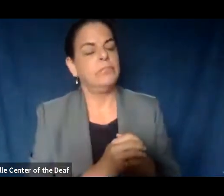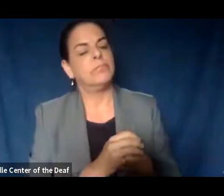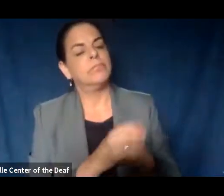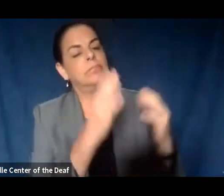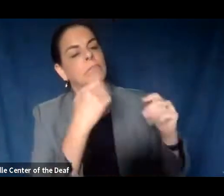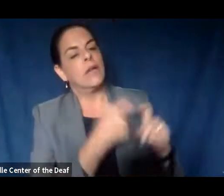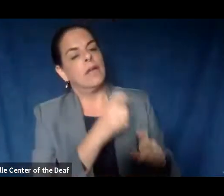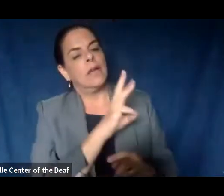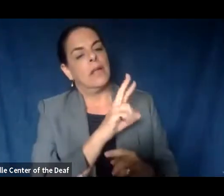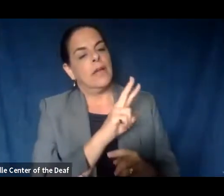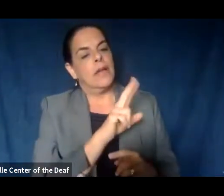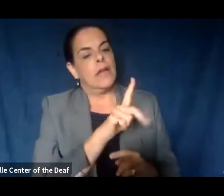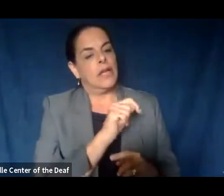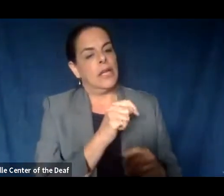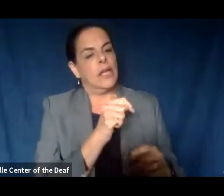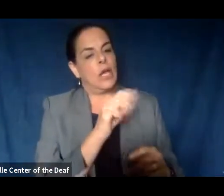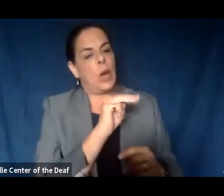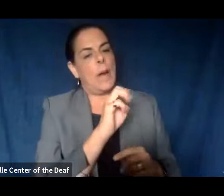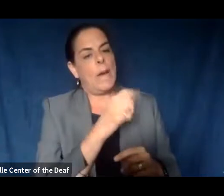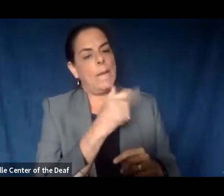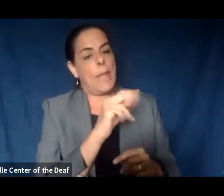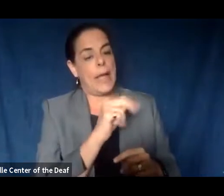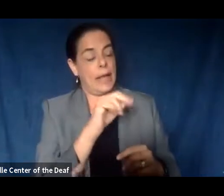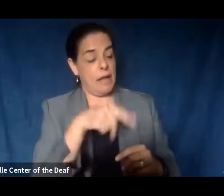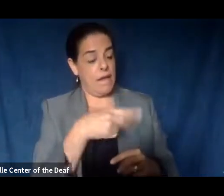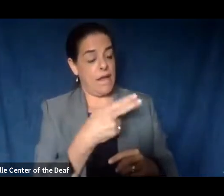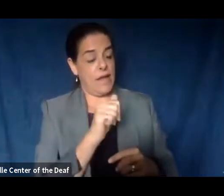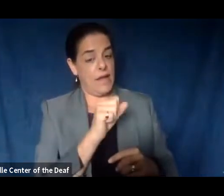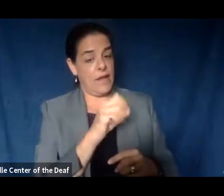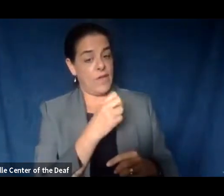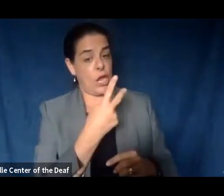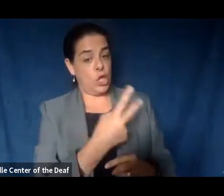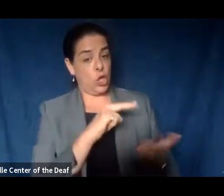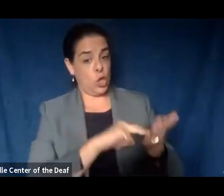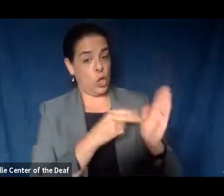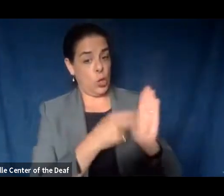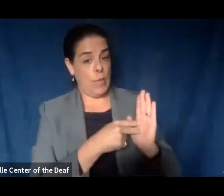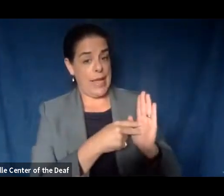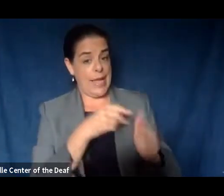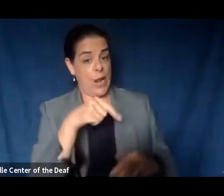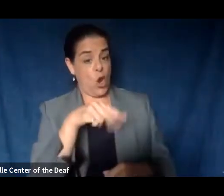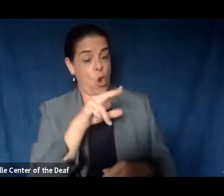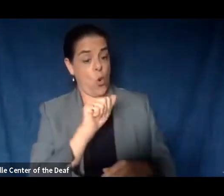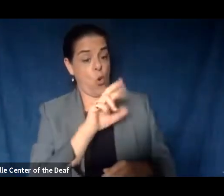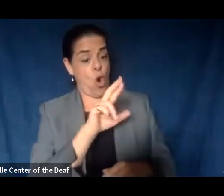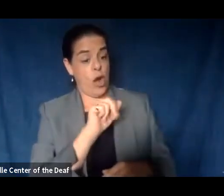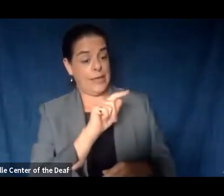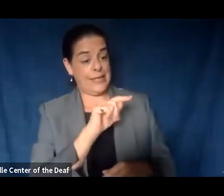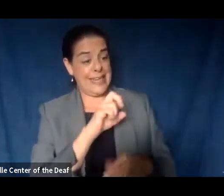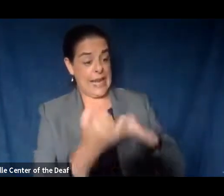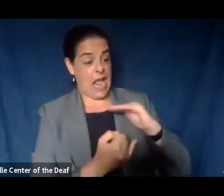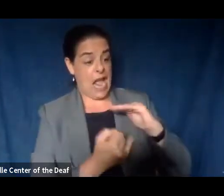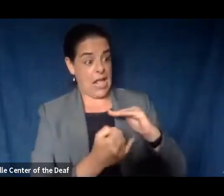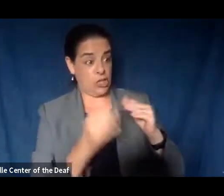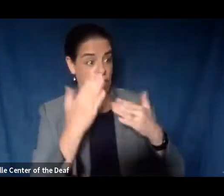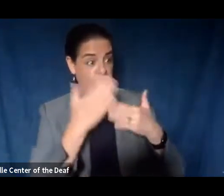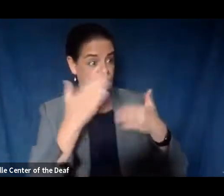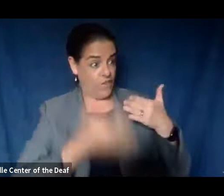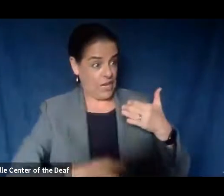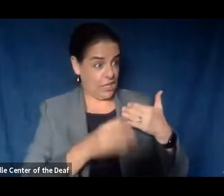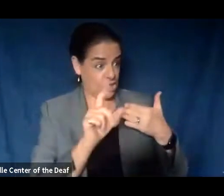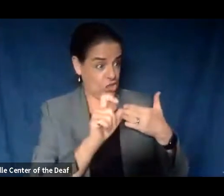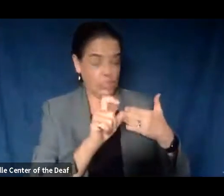From WVLT via Megan, does phase two mean that quarantine is over? No. Quarantine will continue